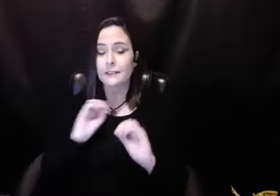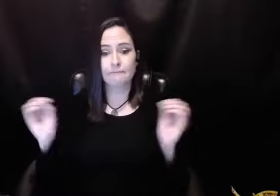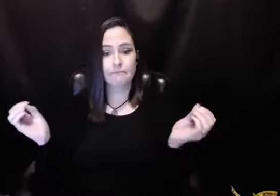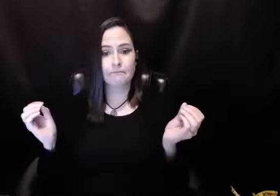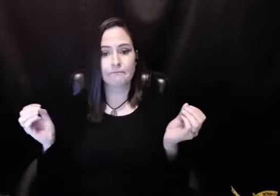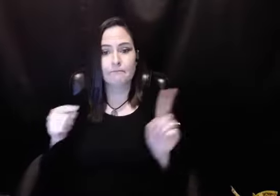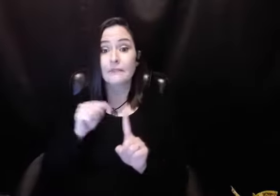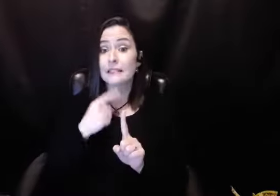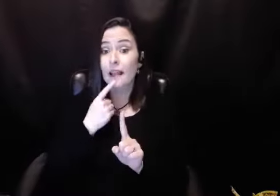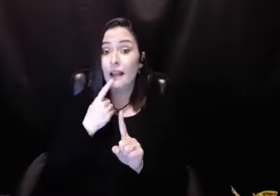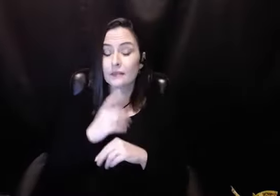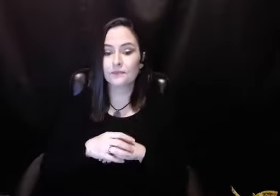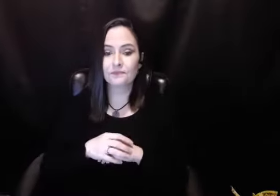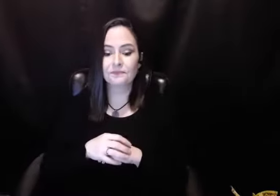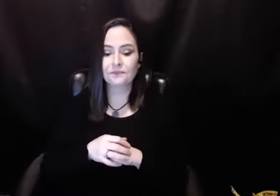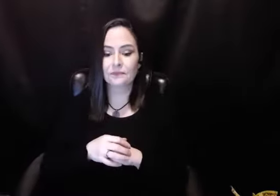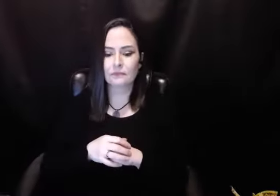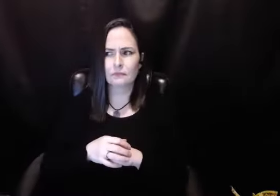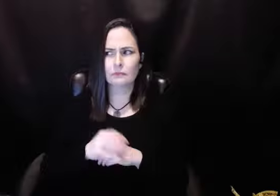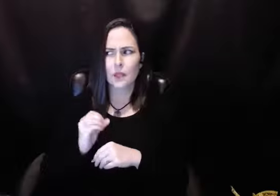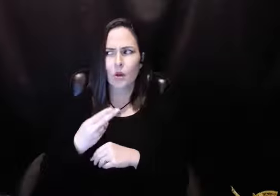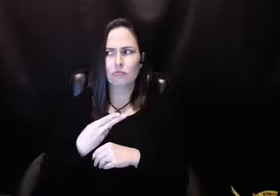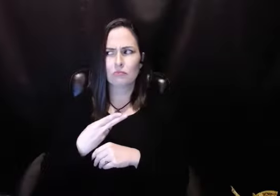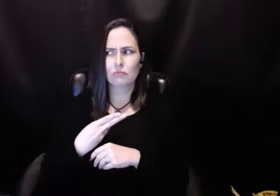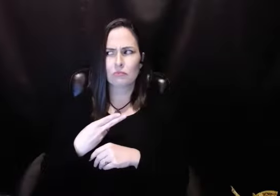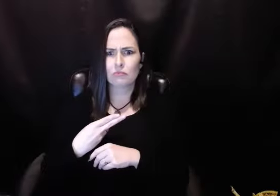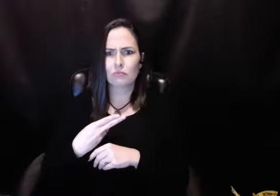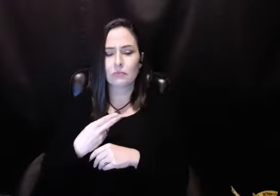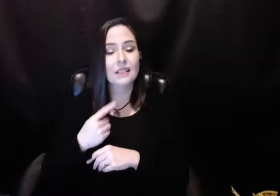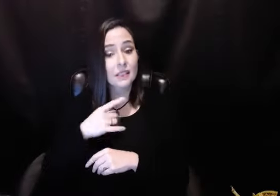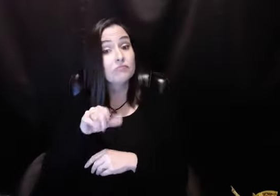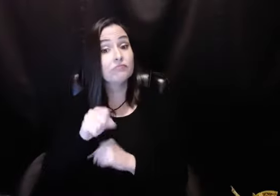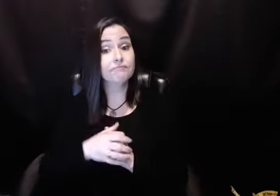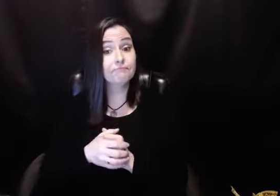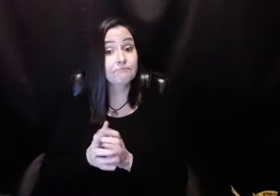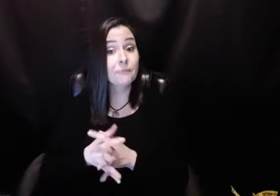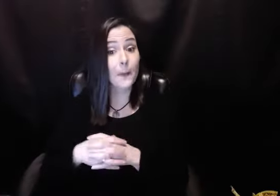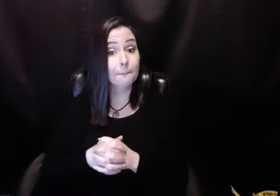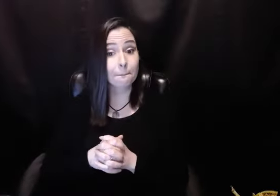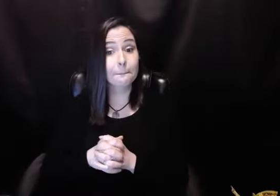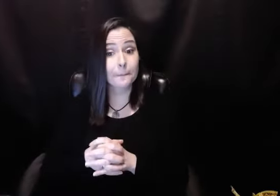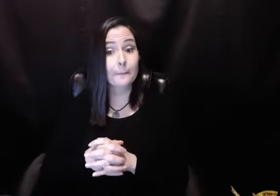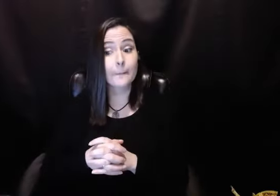a relationship or without sex. And he said, oh.